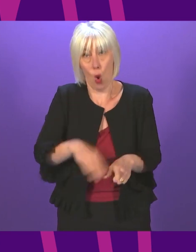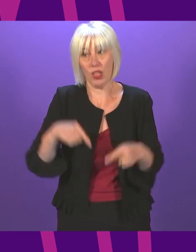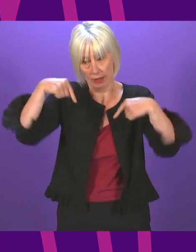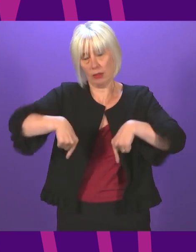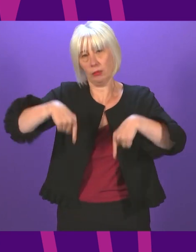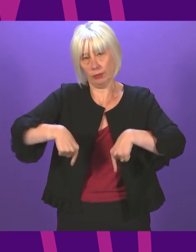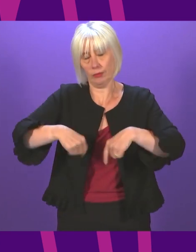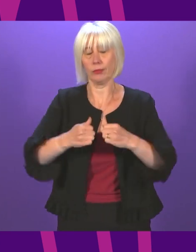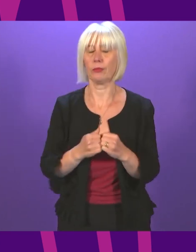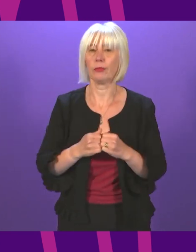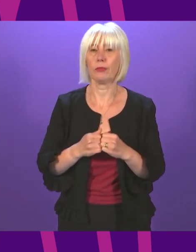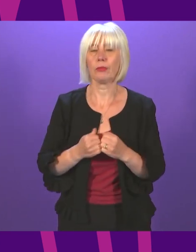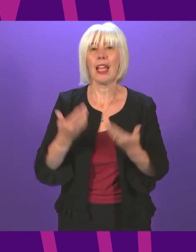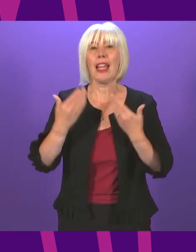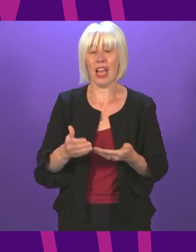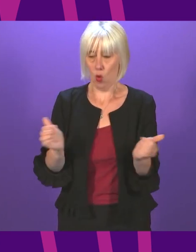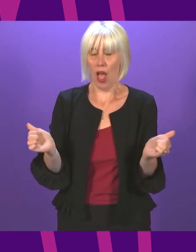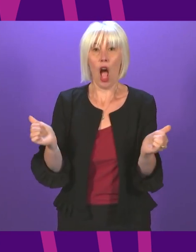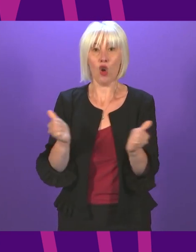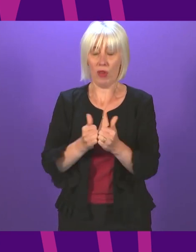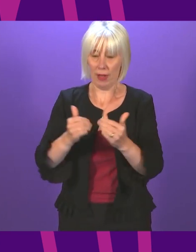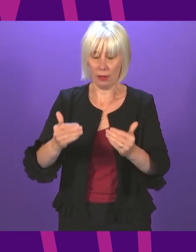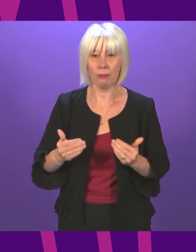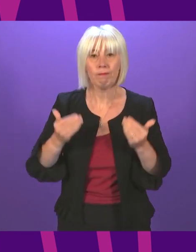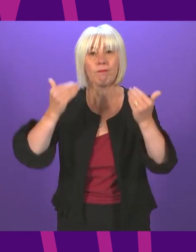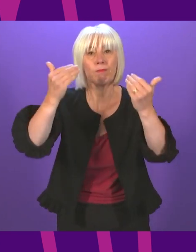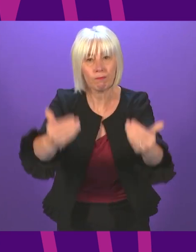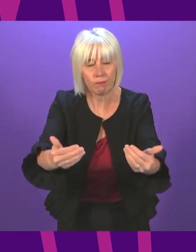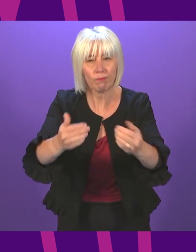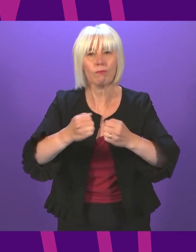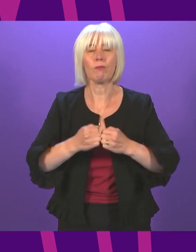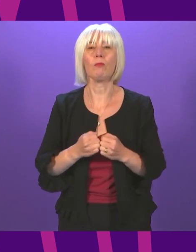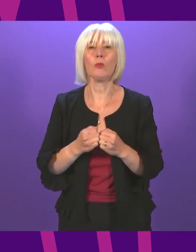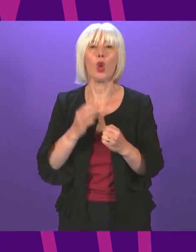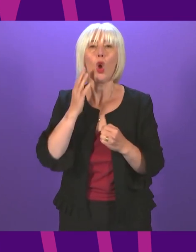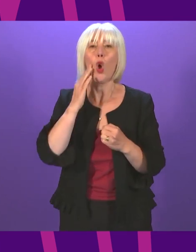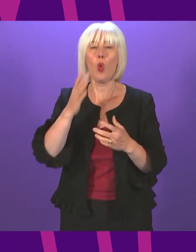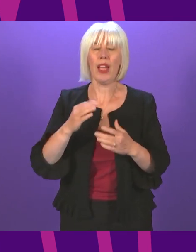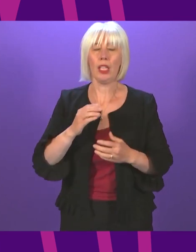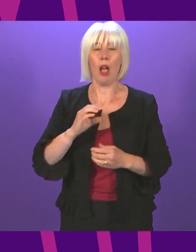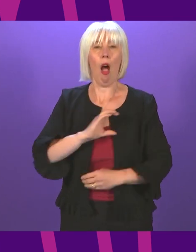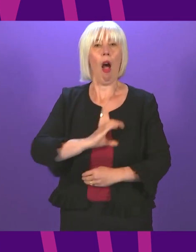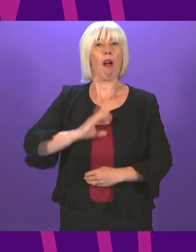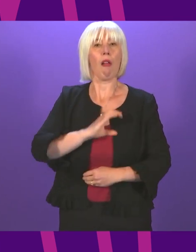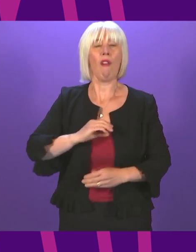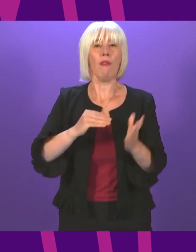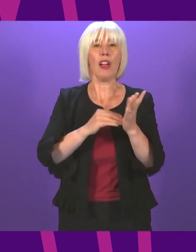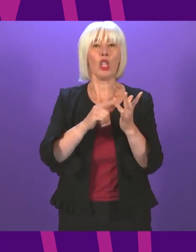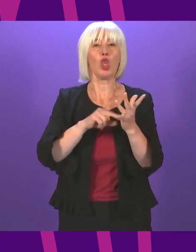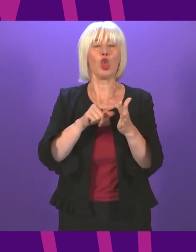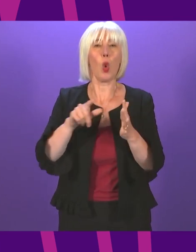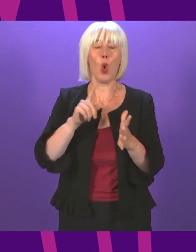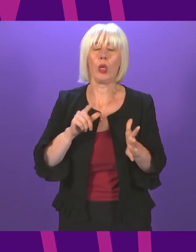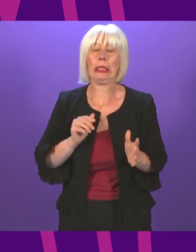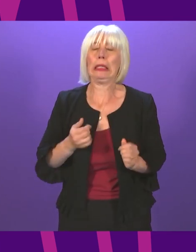agreement, as we move now to implement it, will demonstrate that when we step out of those comfort zones and when we embrace